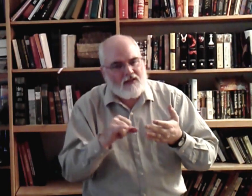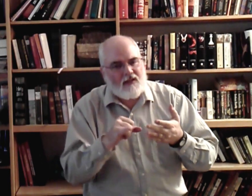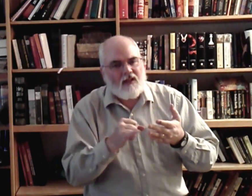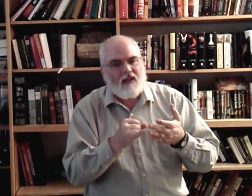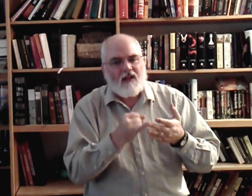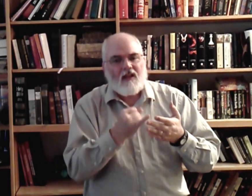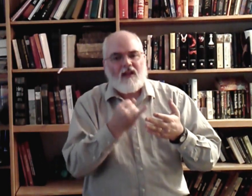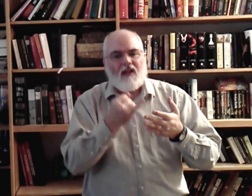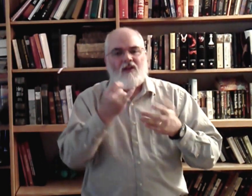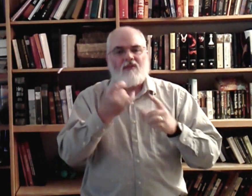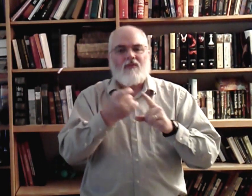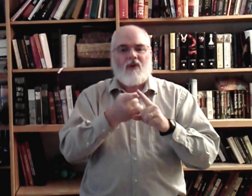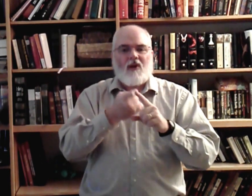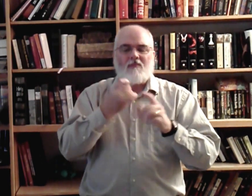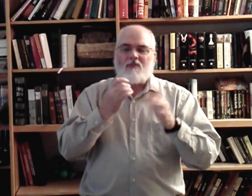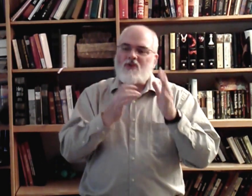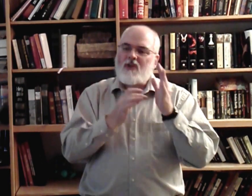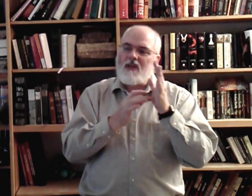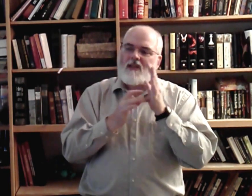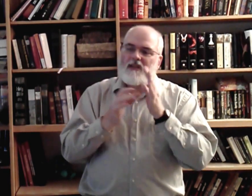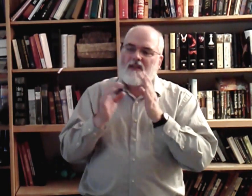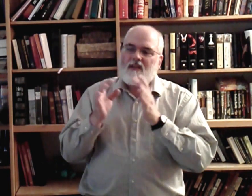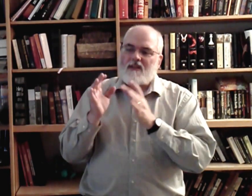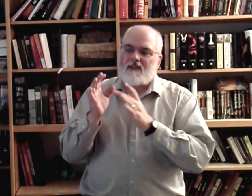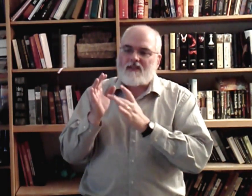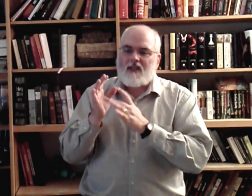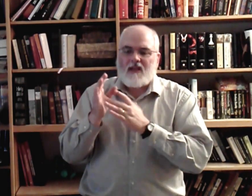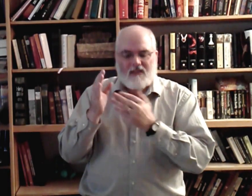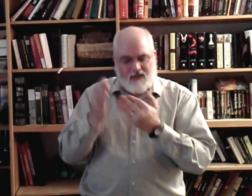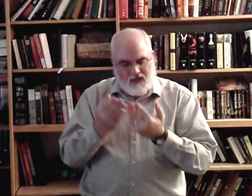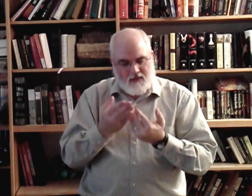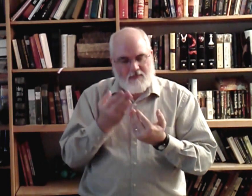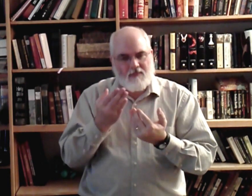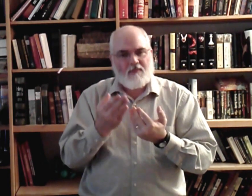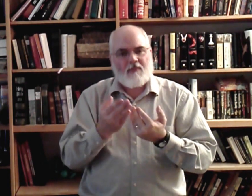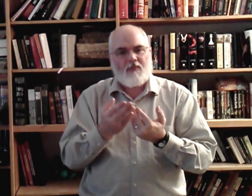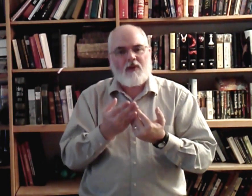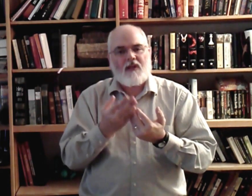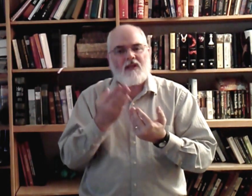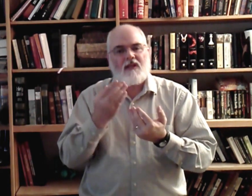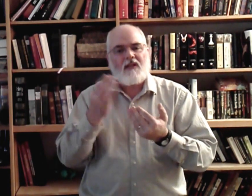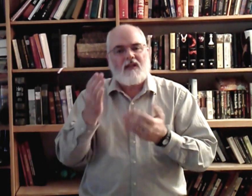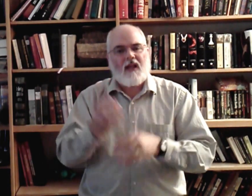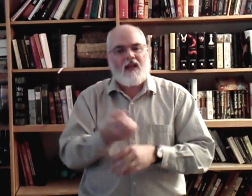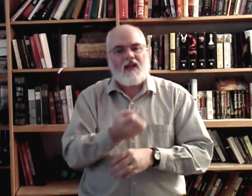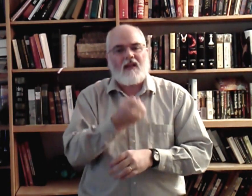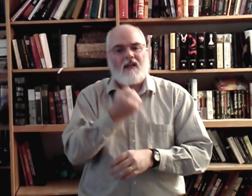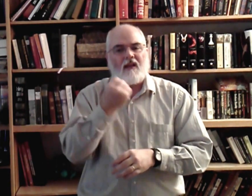from Jesus simply taking